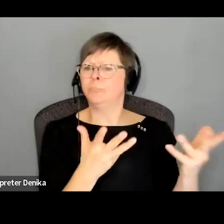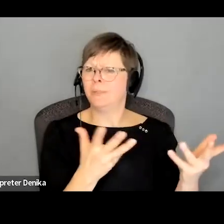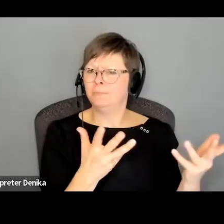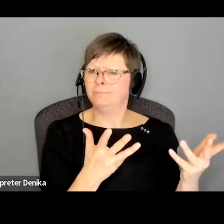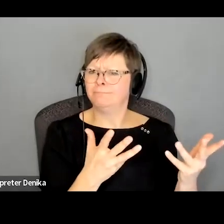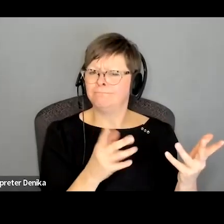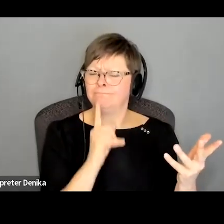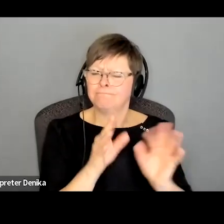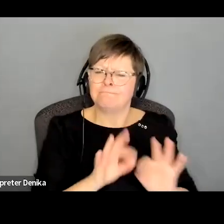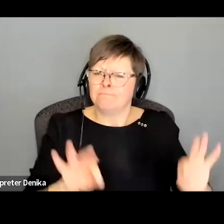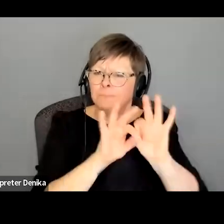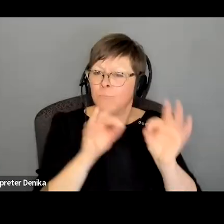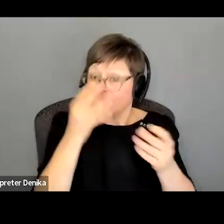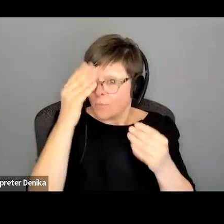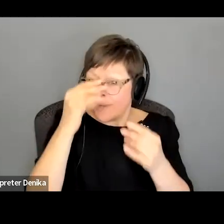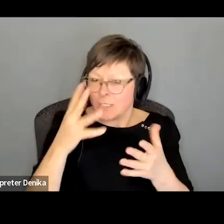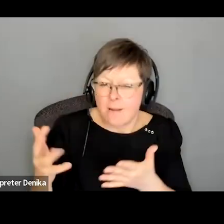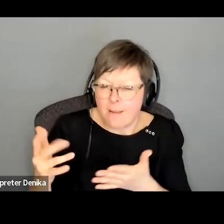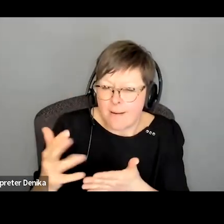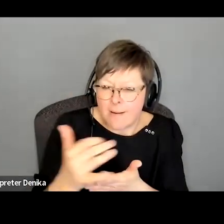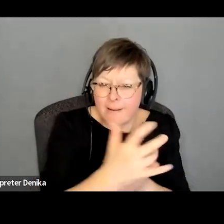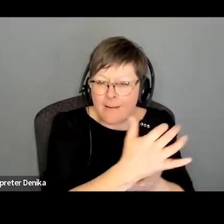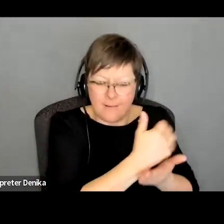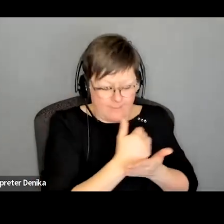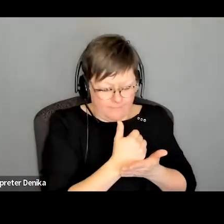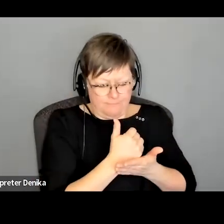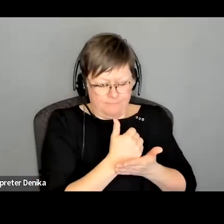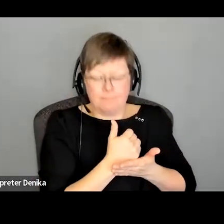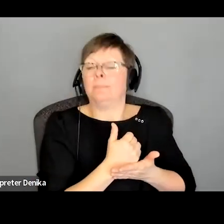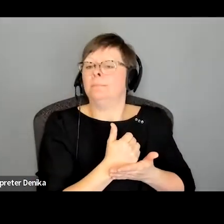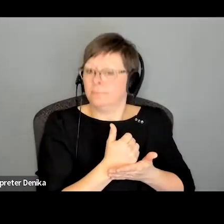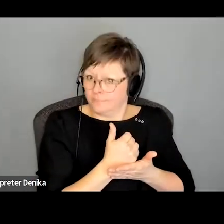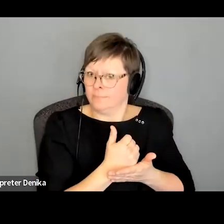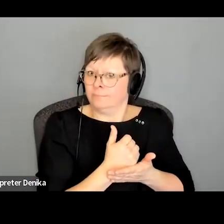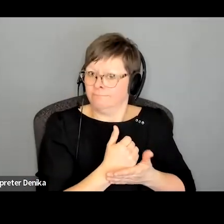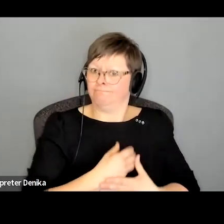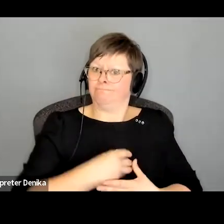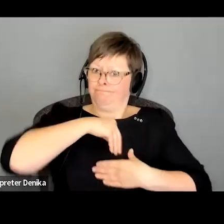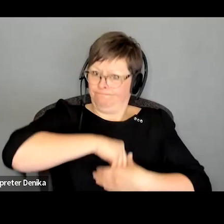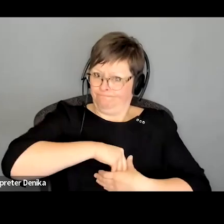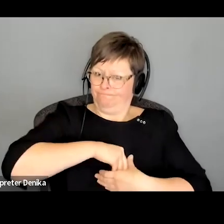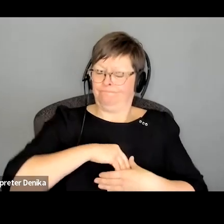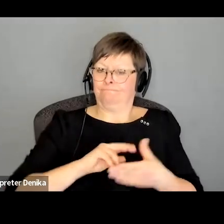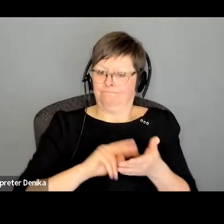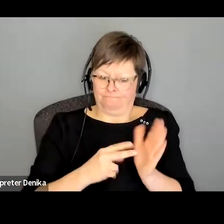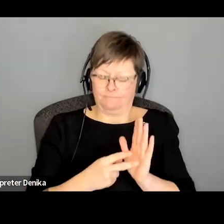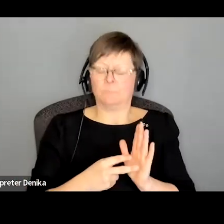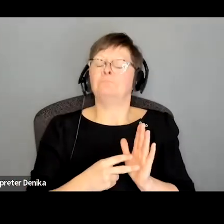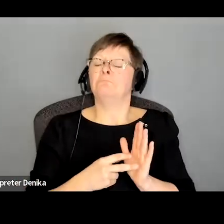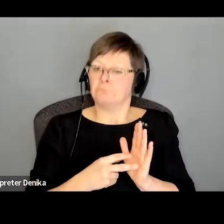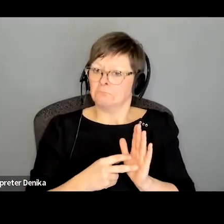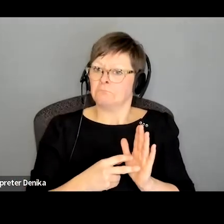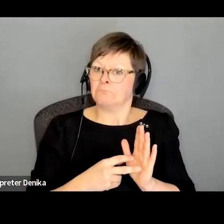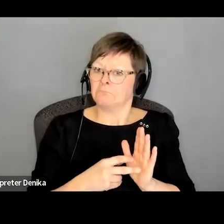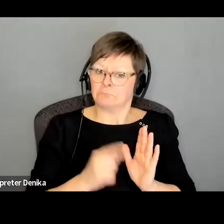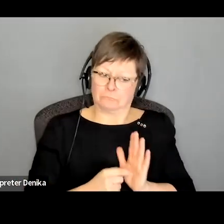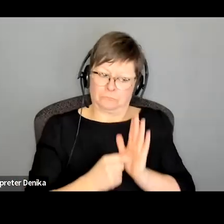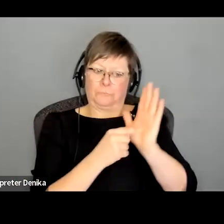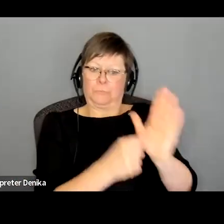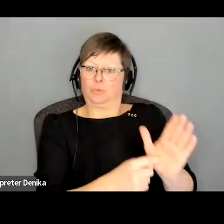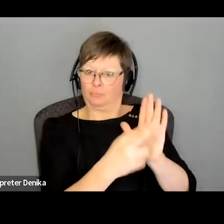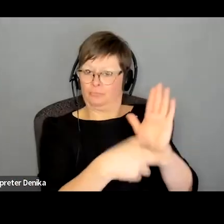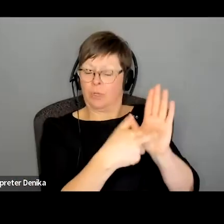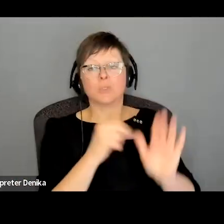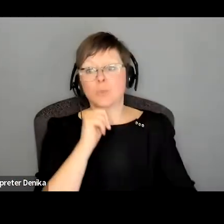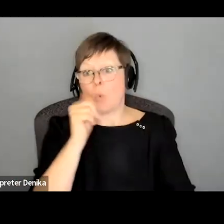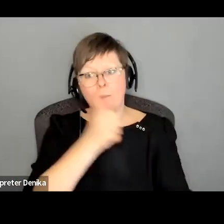much information as you can to help arm you with the way you want to put across your your material um don't apologize